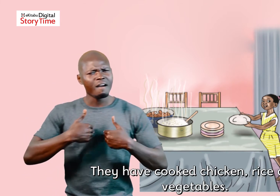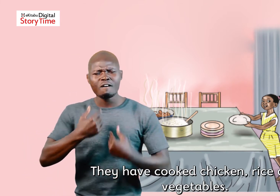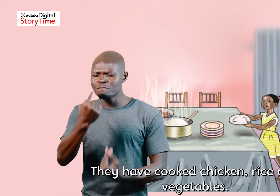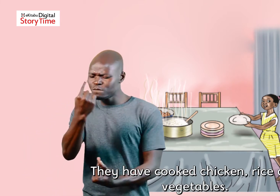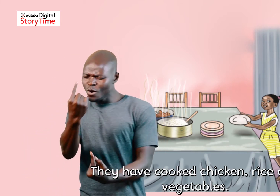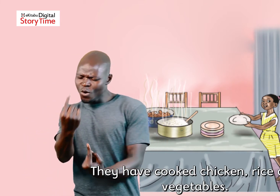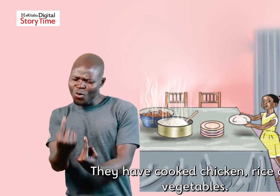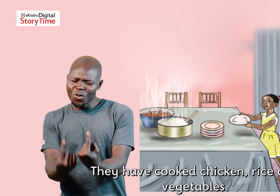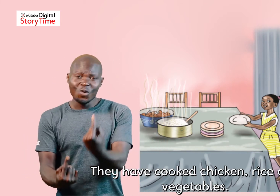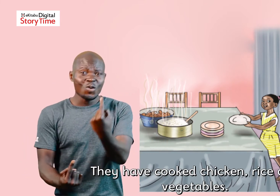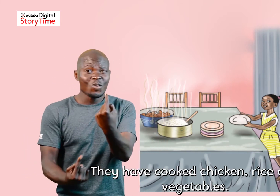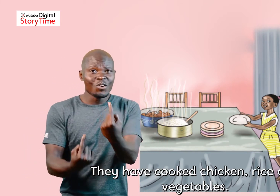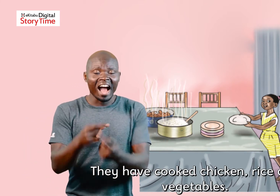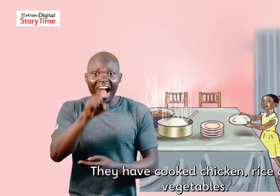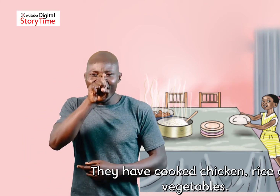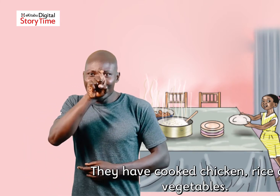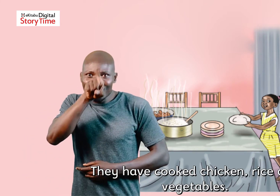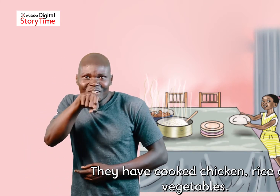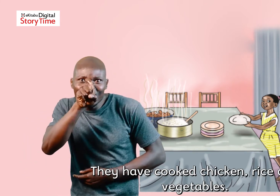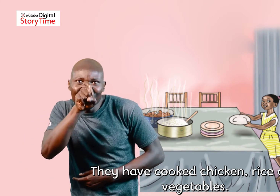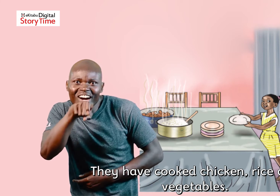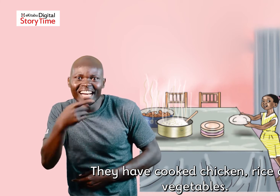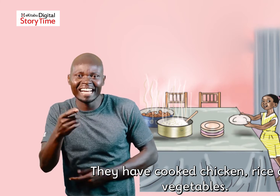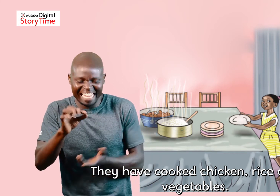They have cooked chicken, rice and vegetables